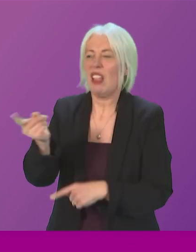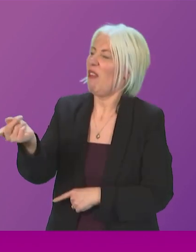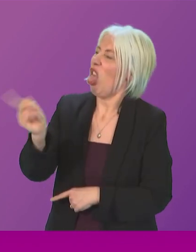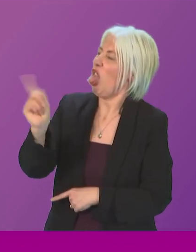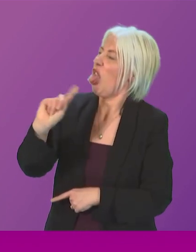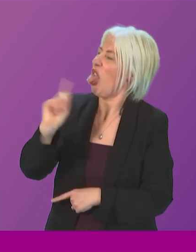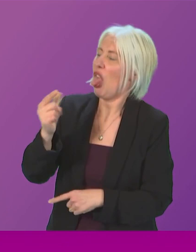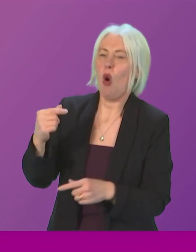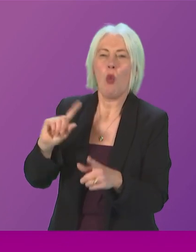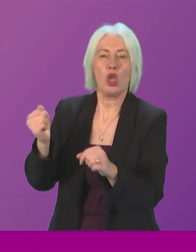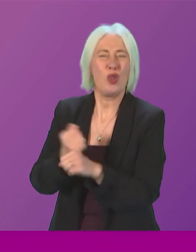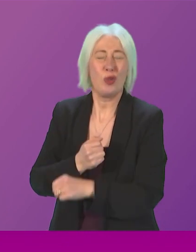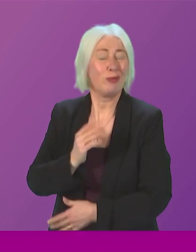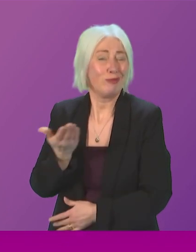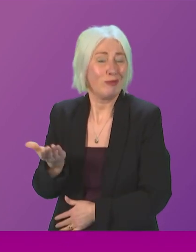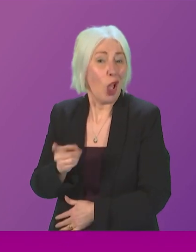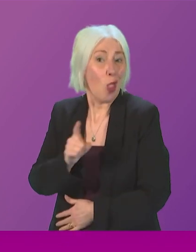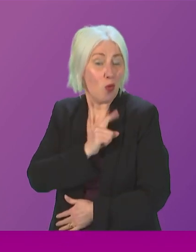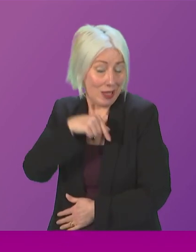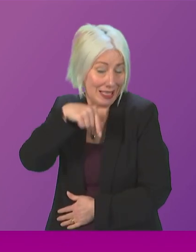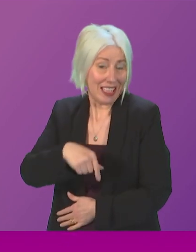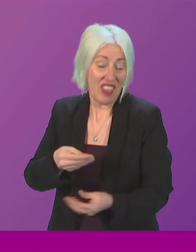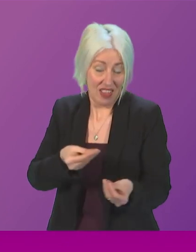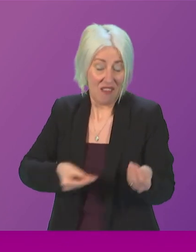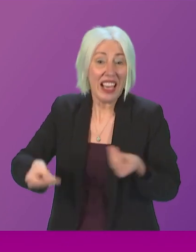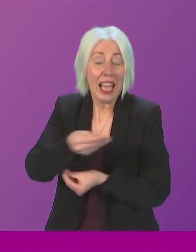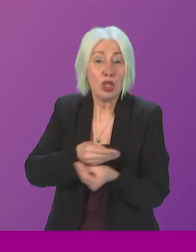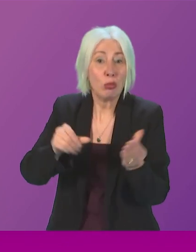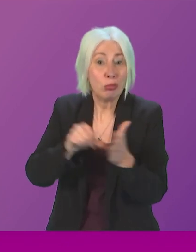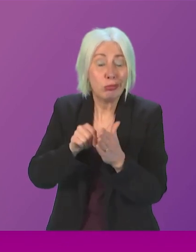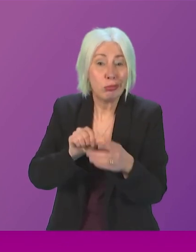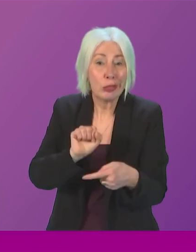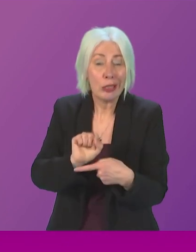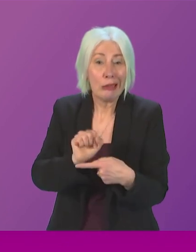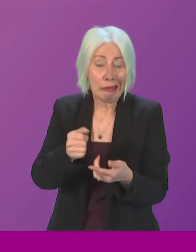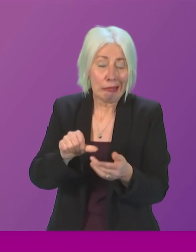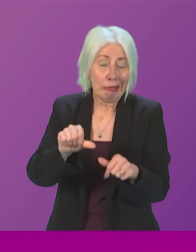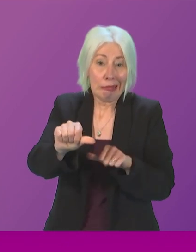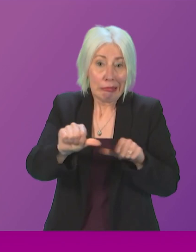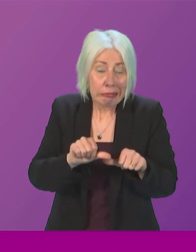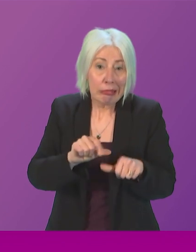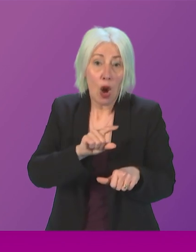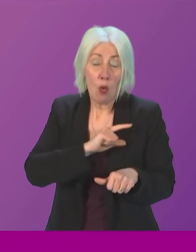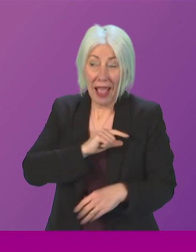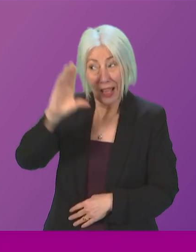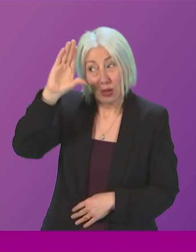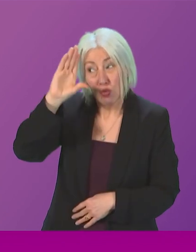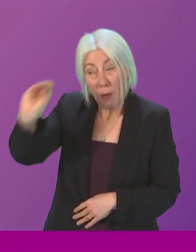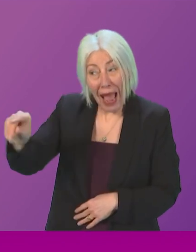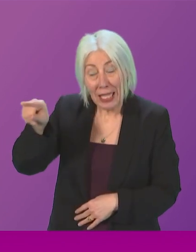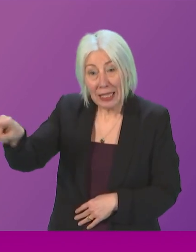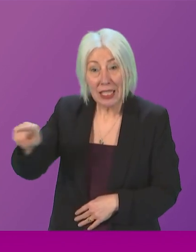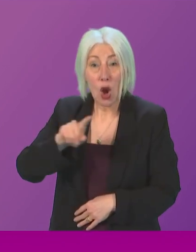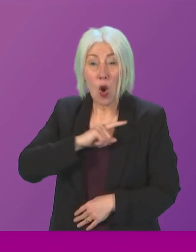party the reason why of course we are facing the financial constraints on the Scottish public finances can I remind Pam Goso because